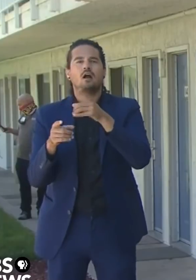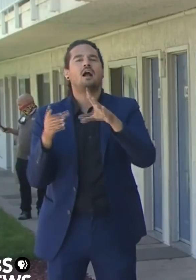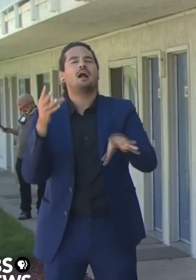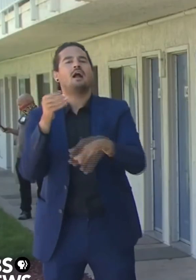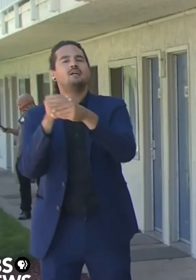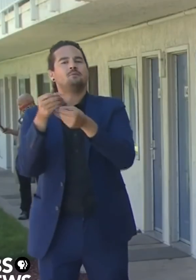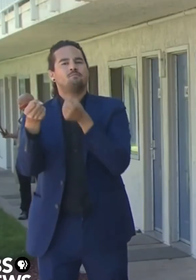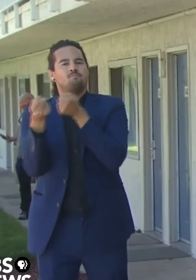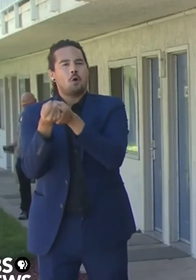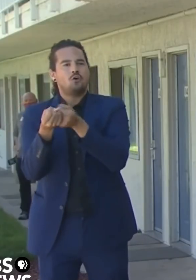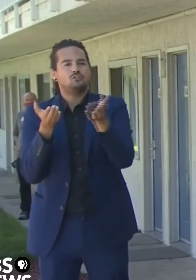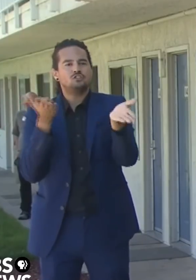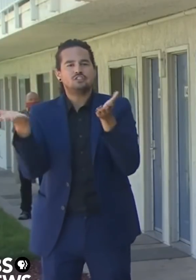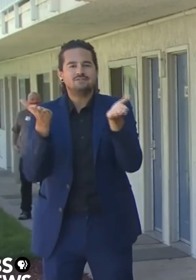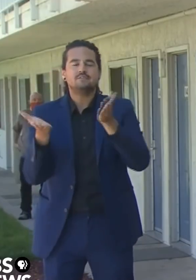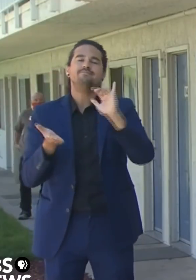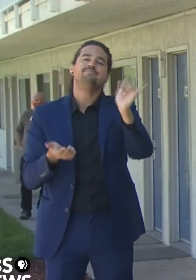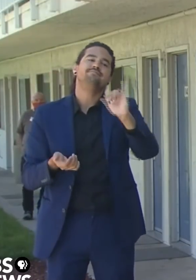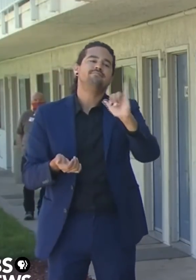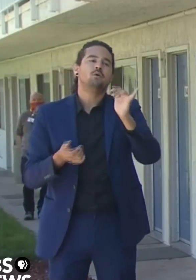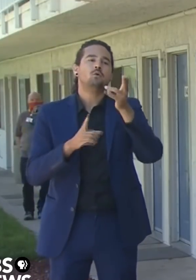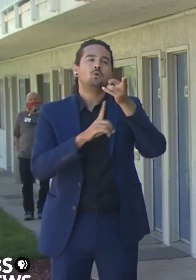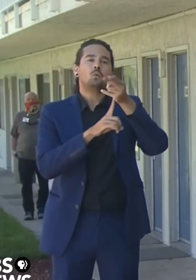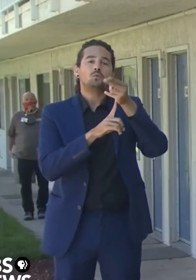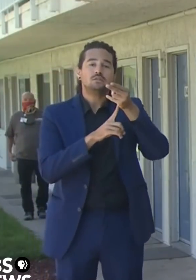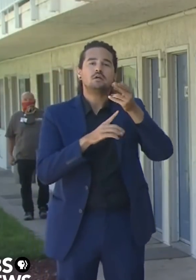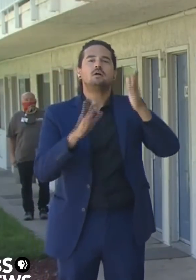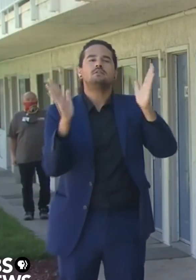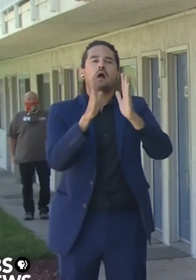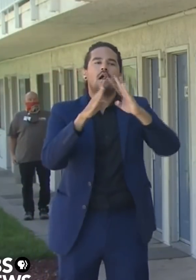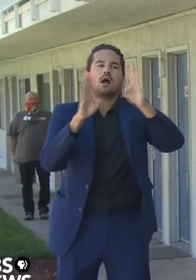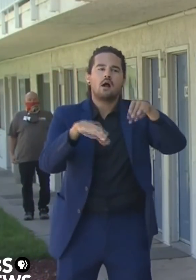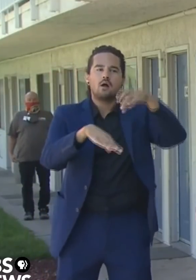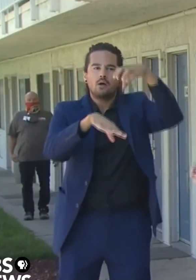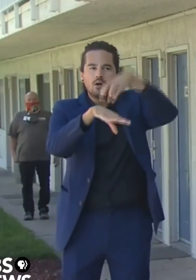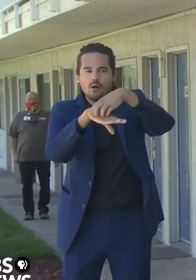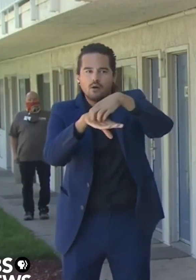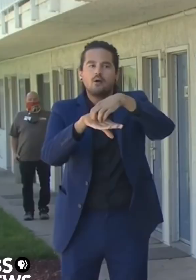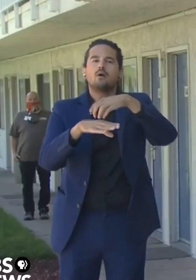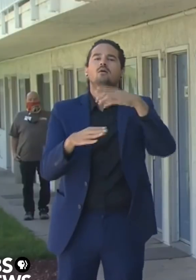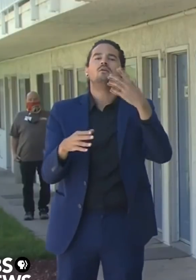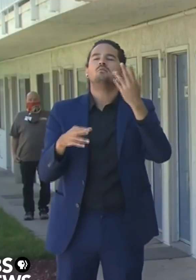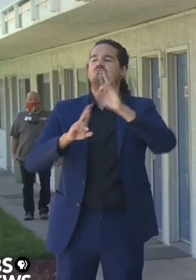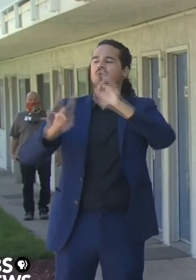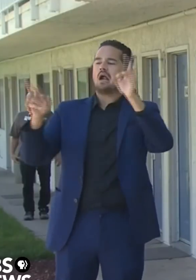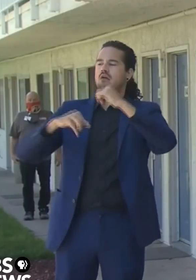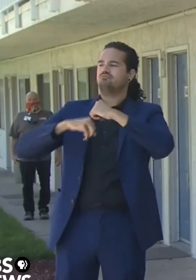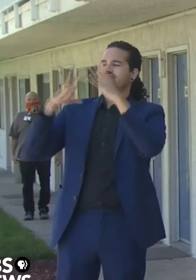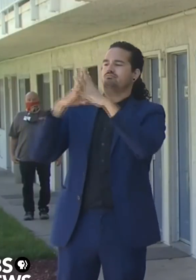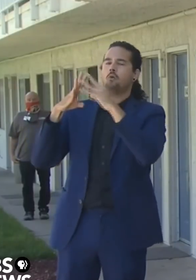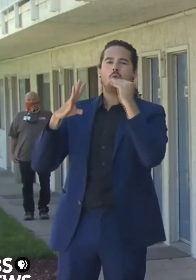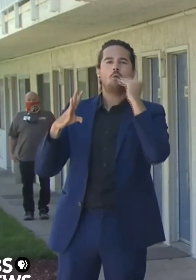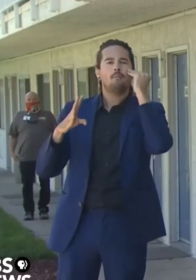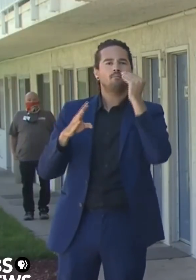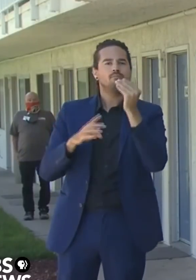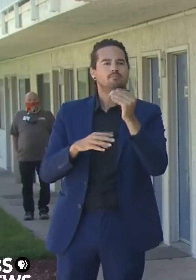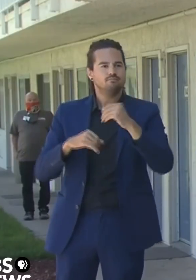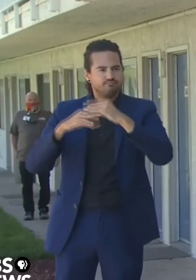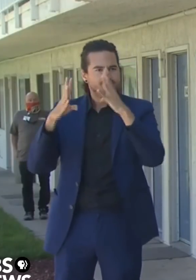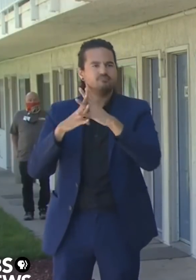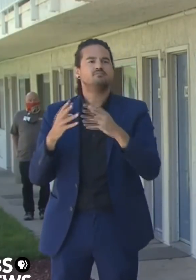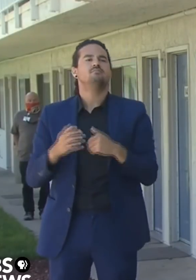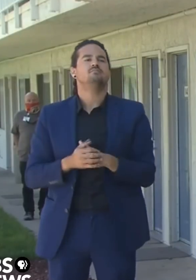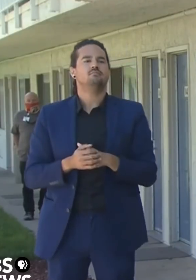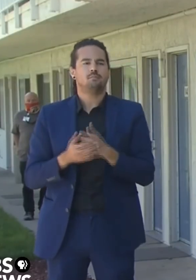motels, hotels, tiny homes, prefab homes, vacant apartment buildings are purchased that will allow the